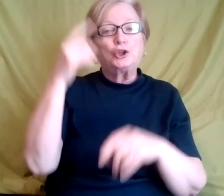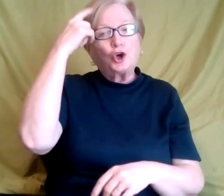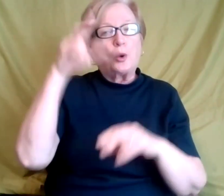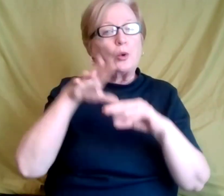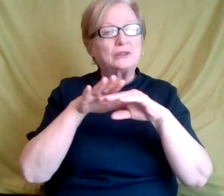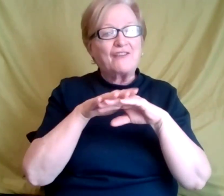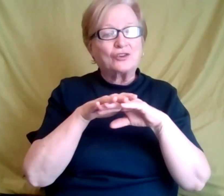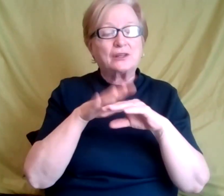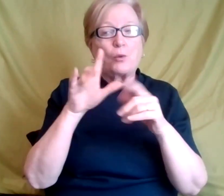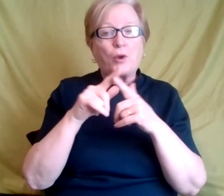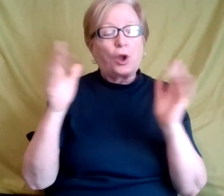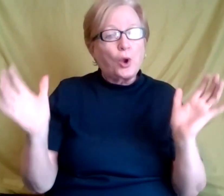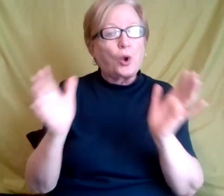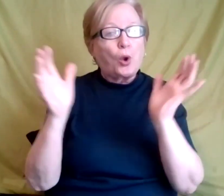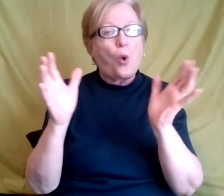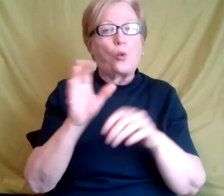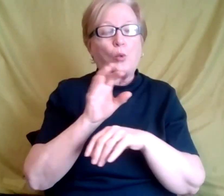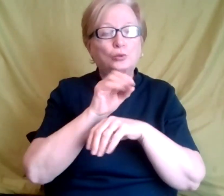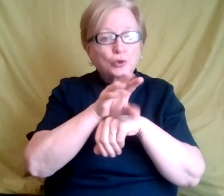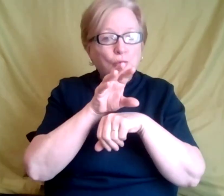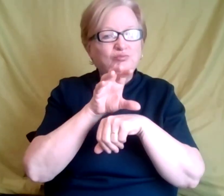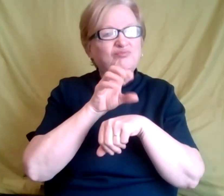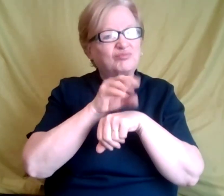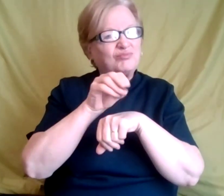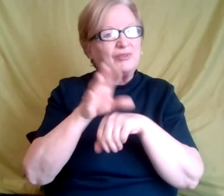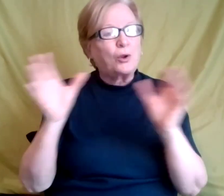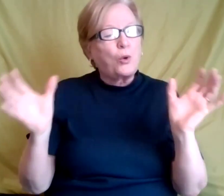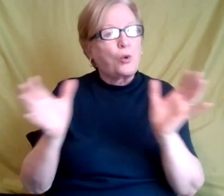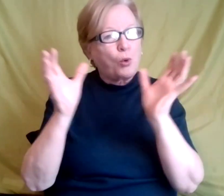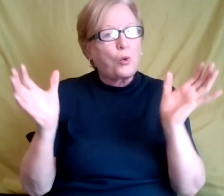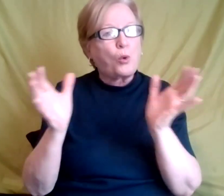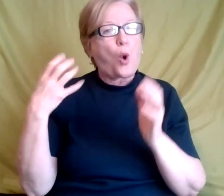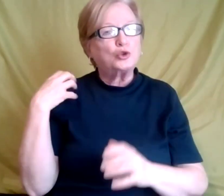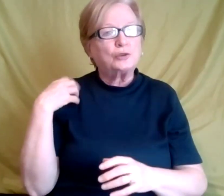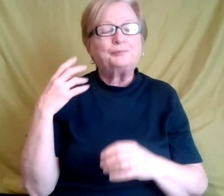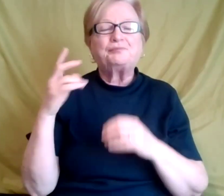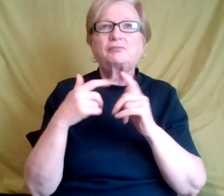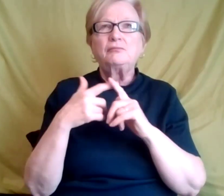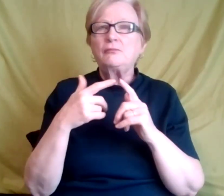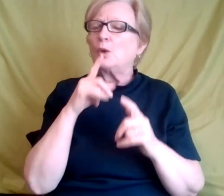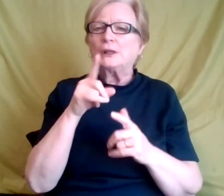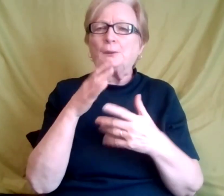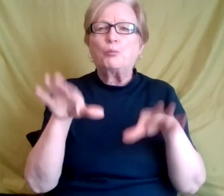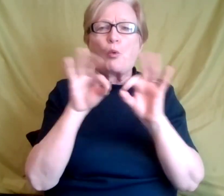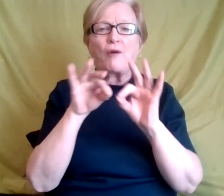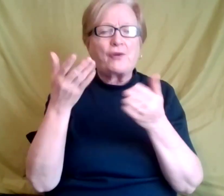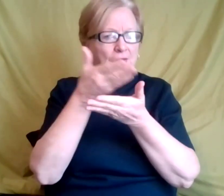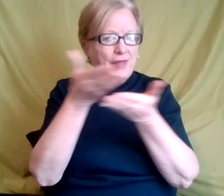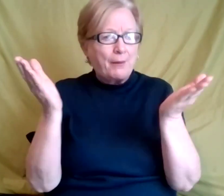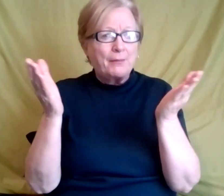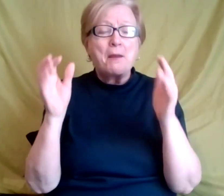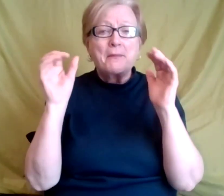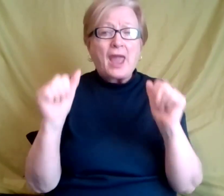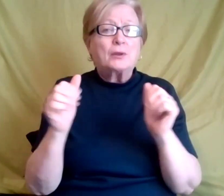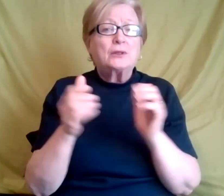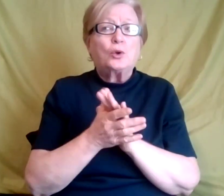coaching, it's really important for them, you know, and for them, for us to, again, be able to